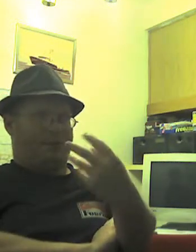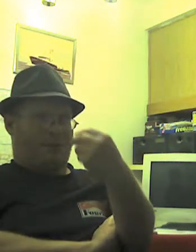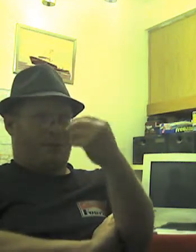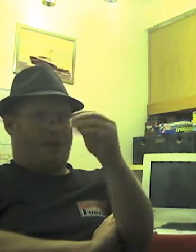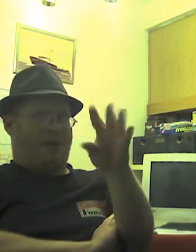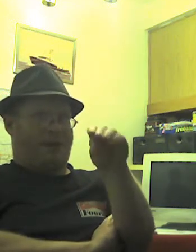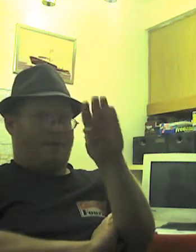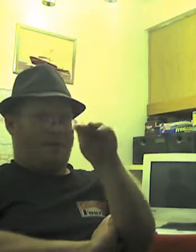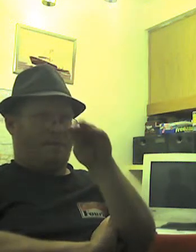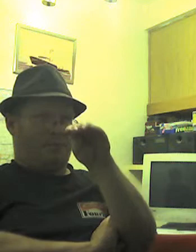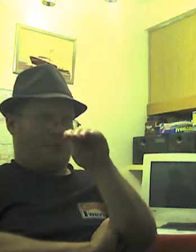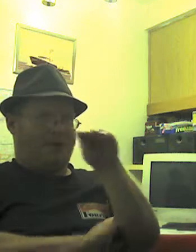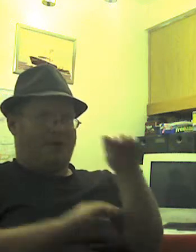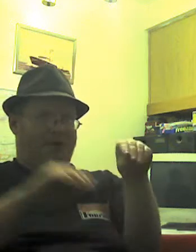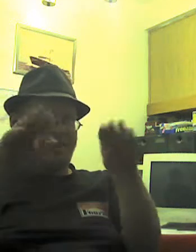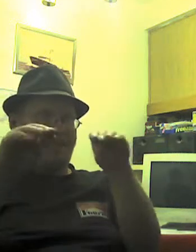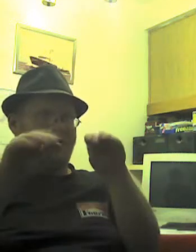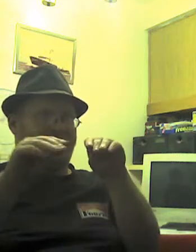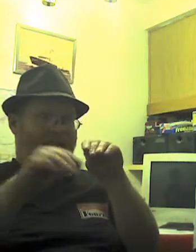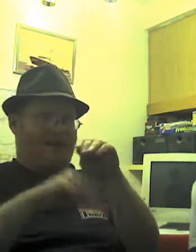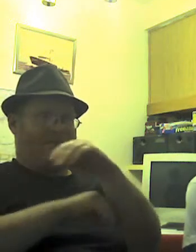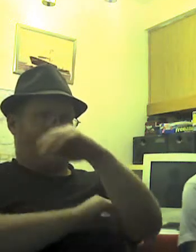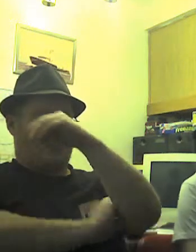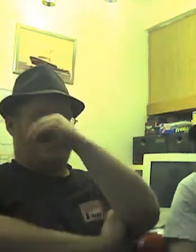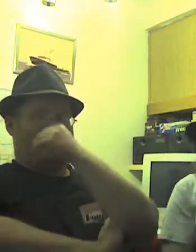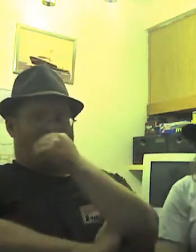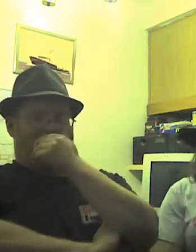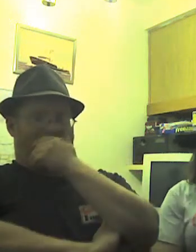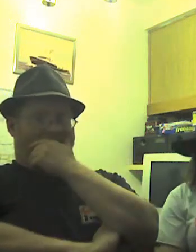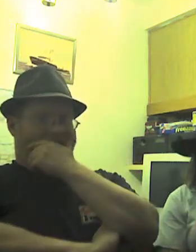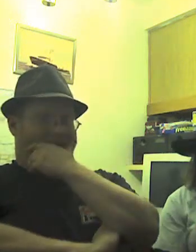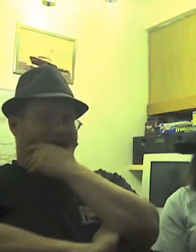um, communicative way, I suppose you could say.